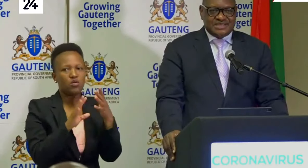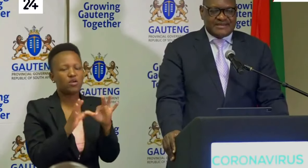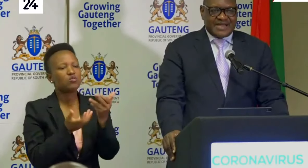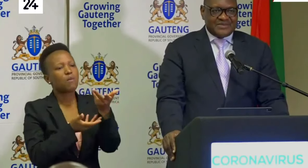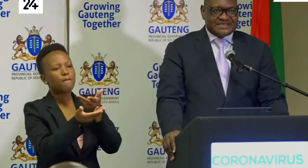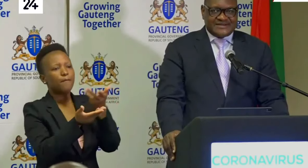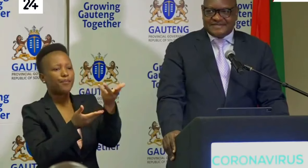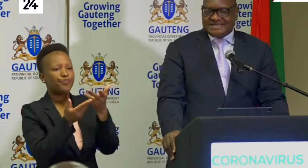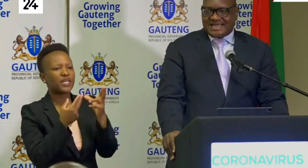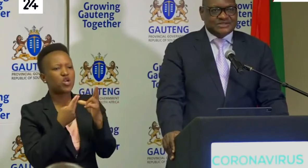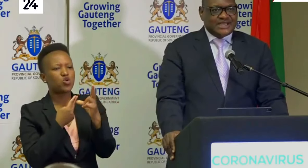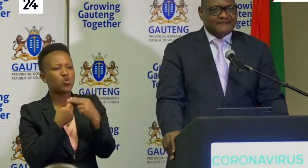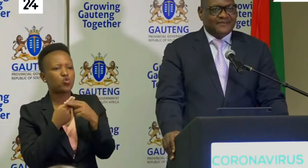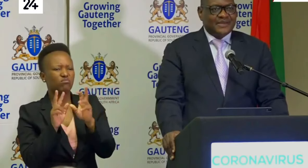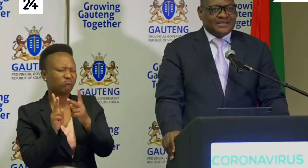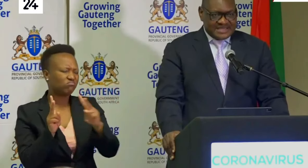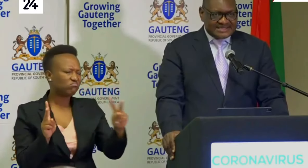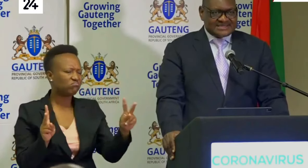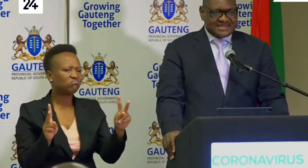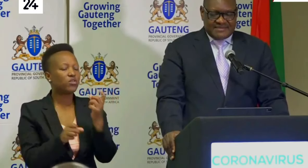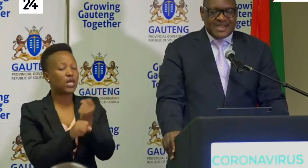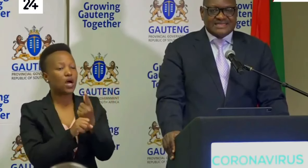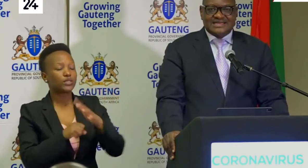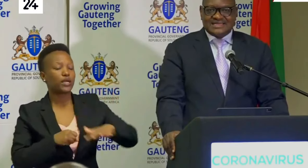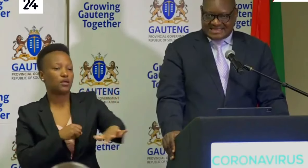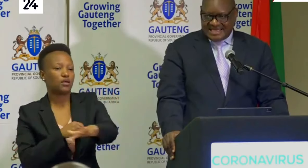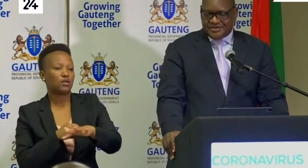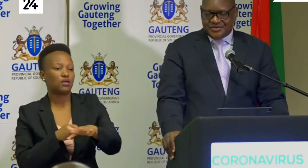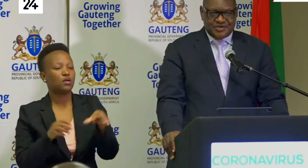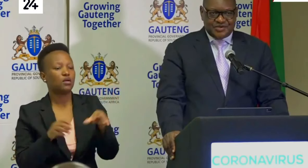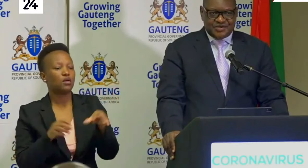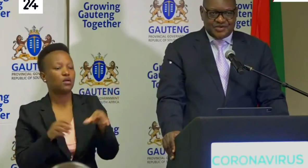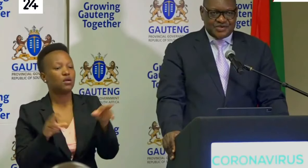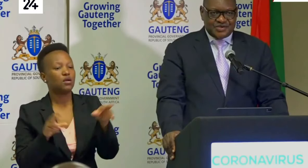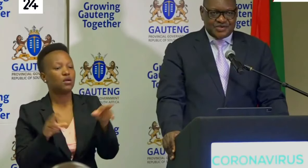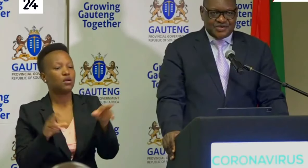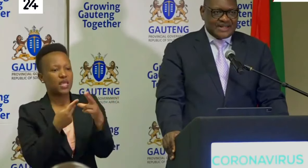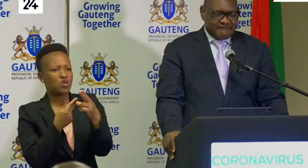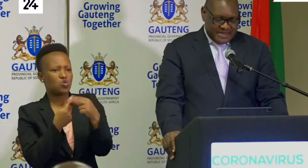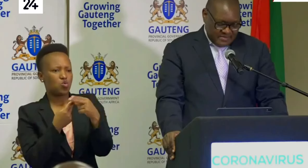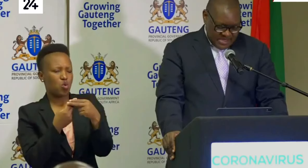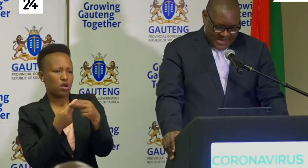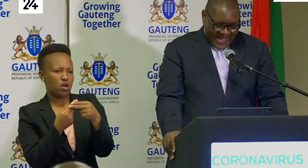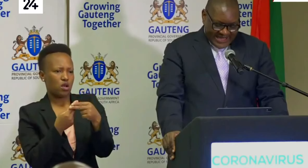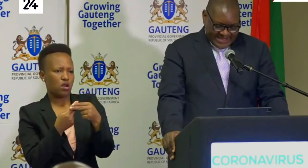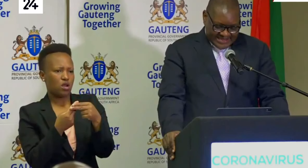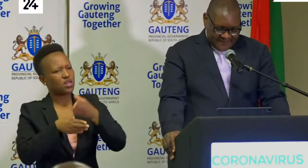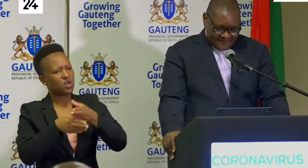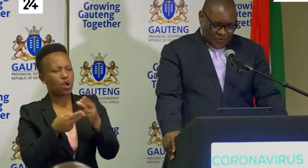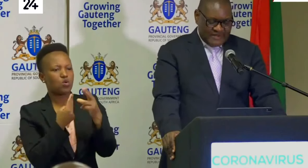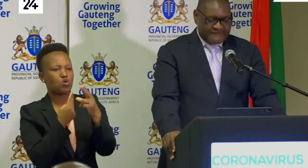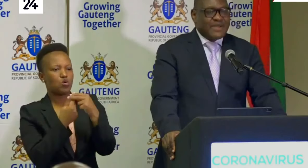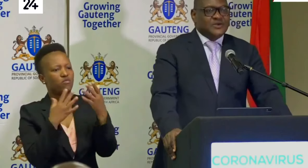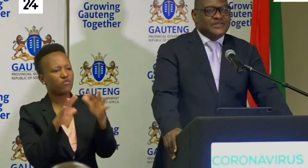in the public service in Gauteng. This is a matter that the trade unions have been highlighting.